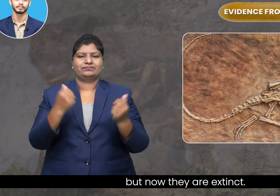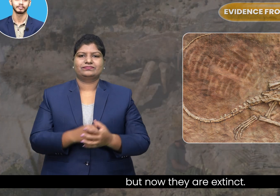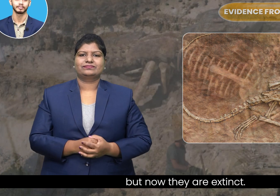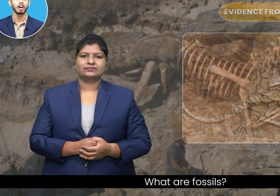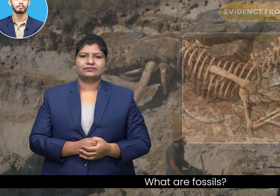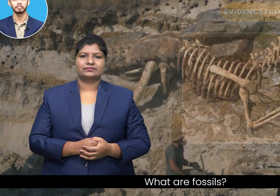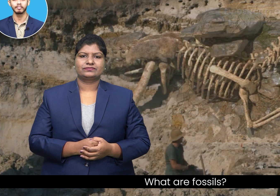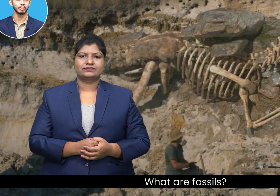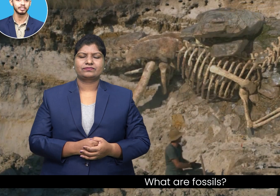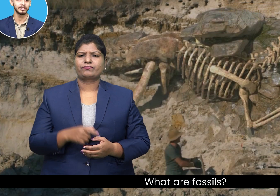What are fossils?